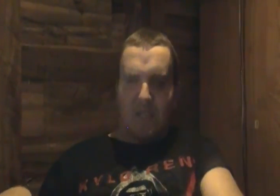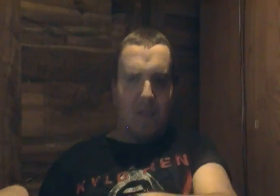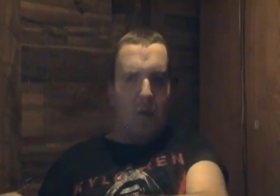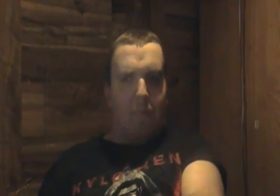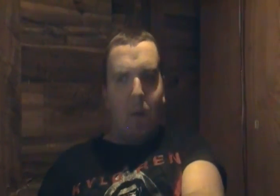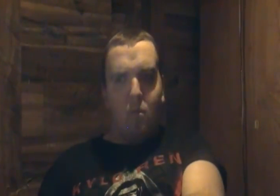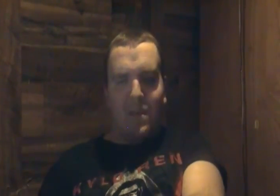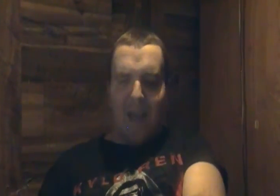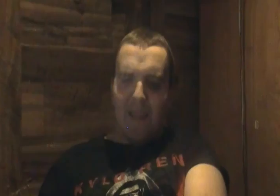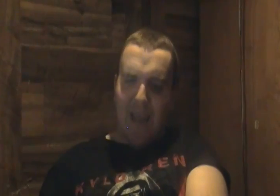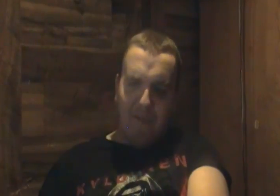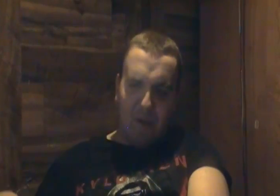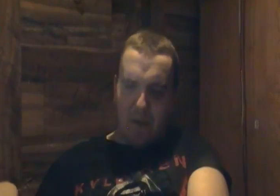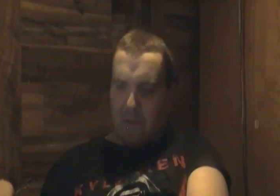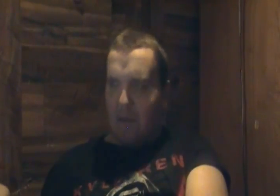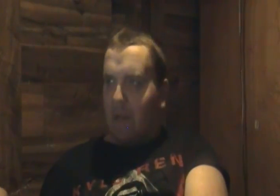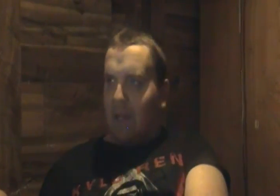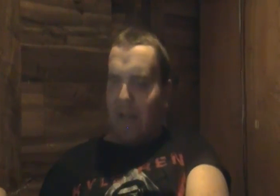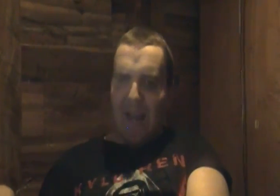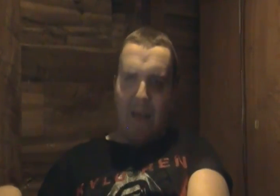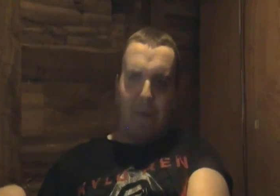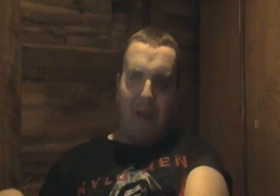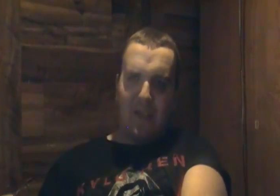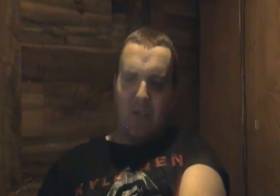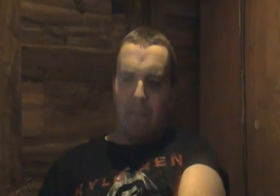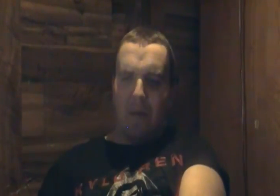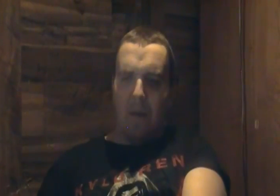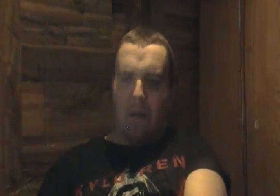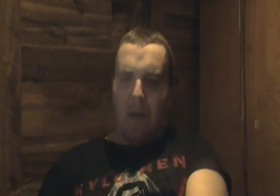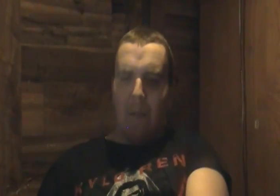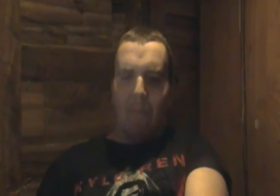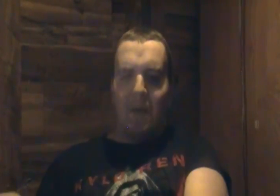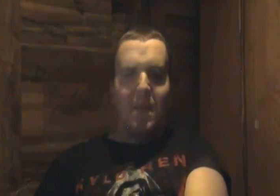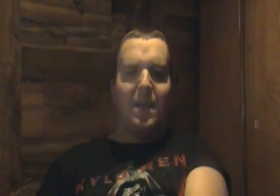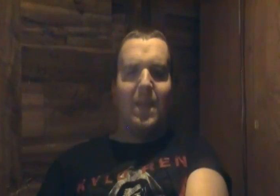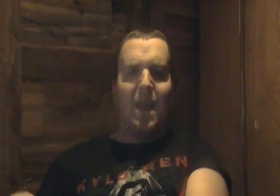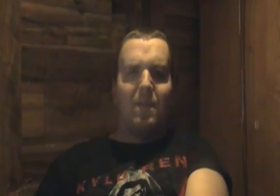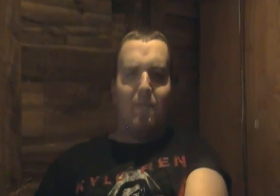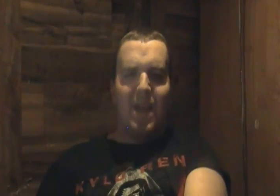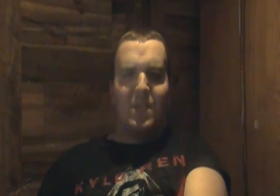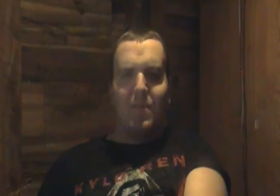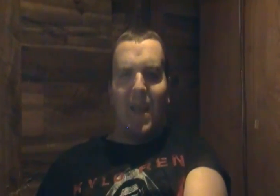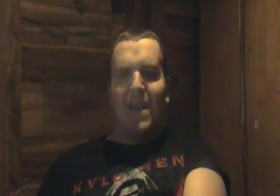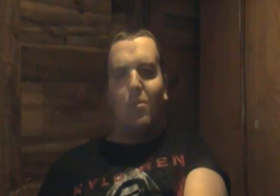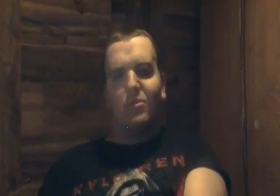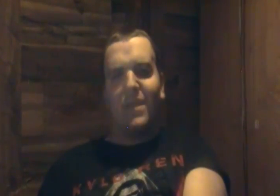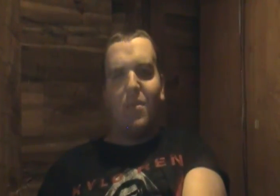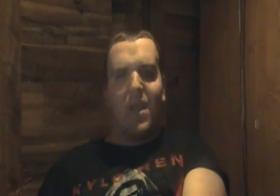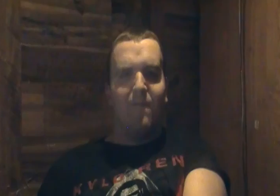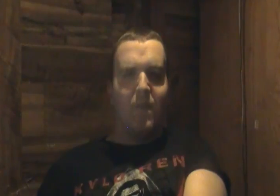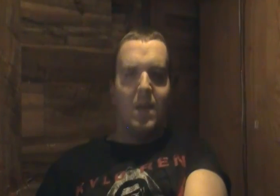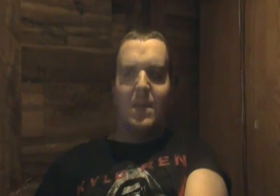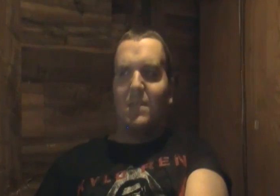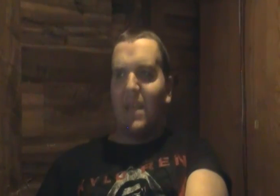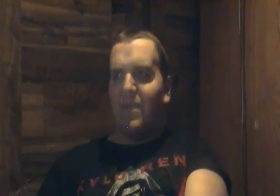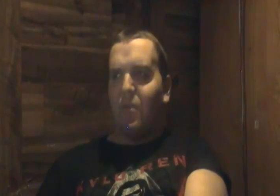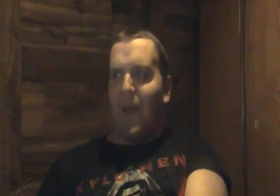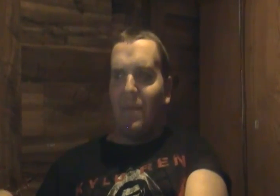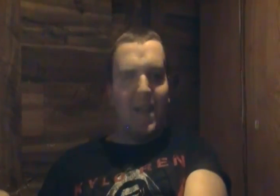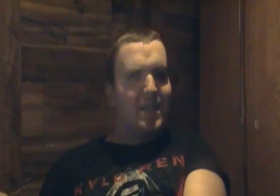this little boat that they have to that they have to match up the monkey that they have to match up the animals that they've seen throughout the